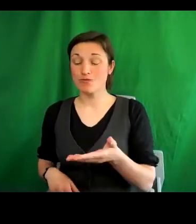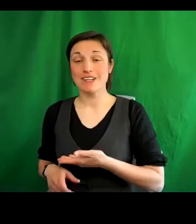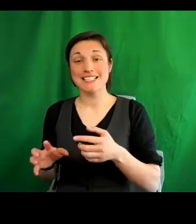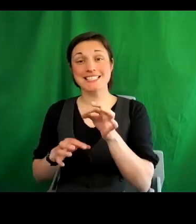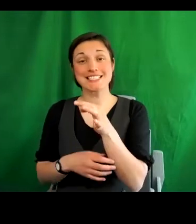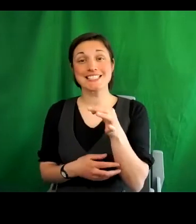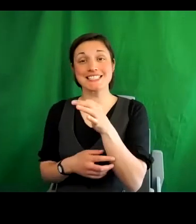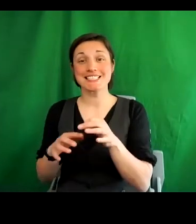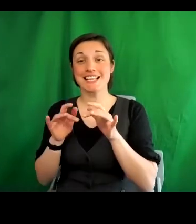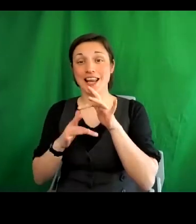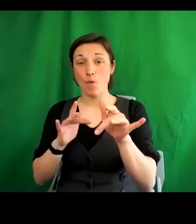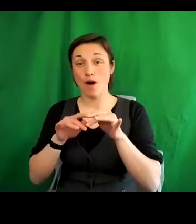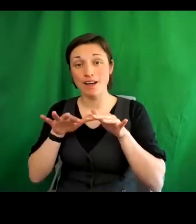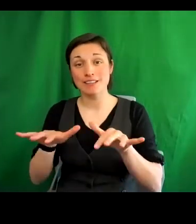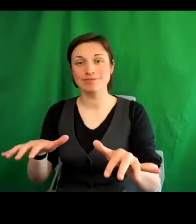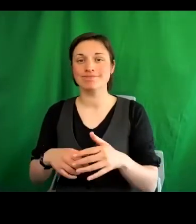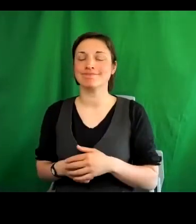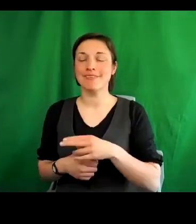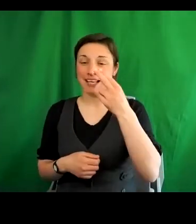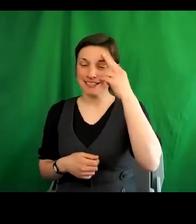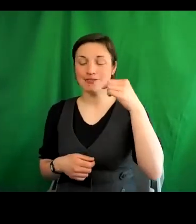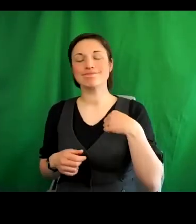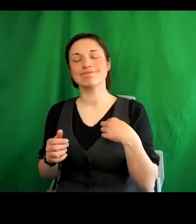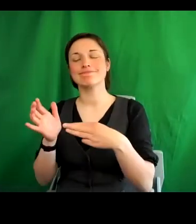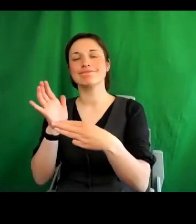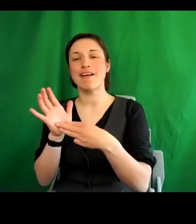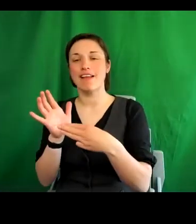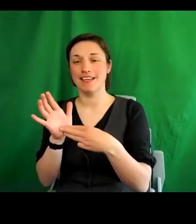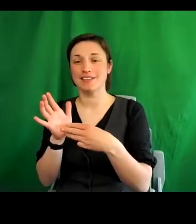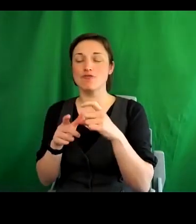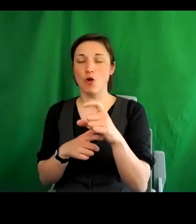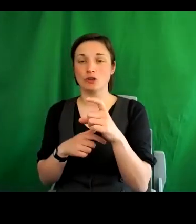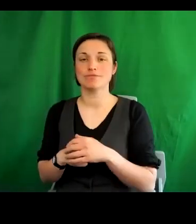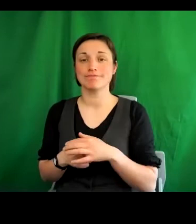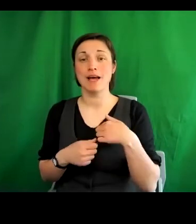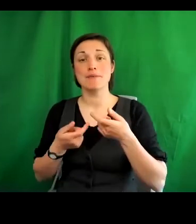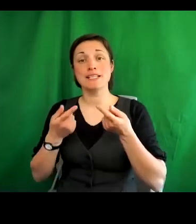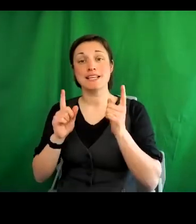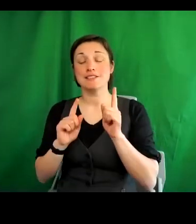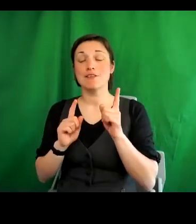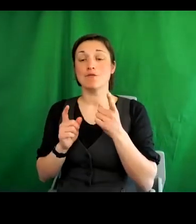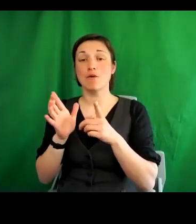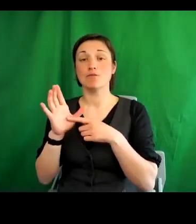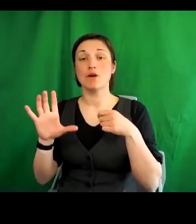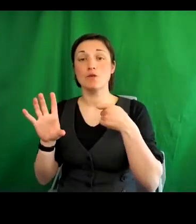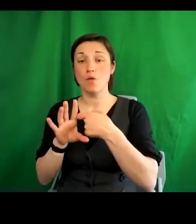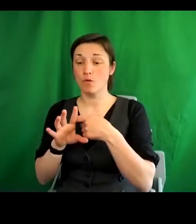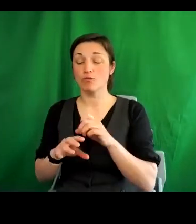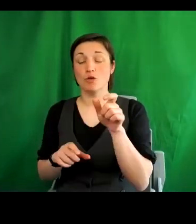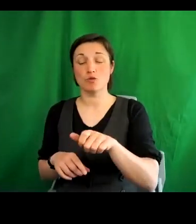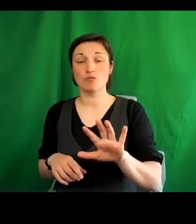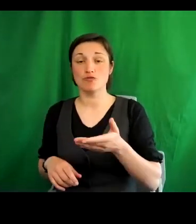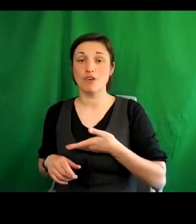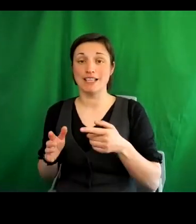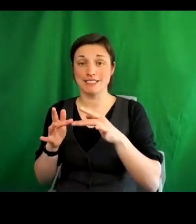My name is Marilyn Crawshaw and I'm a member of the executive of York Human Rights City Network. I'm going to start with giving